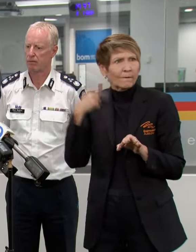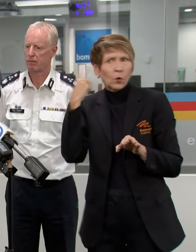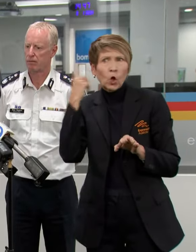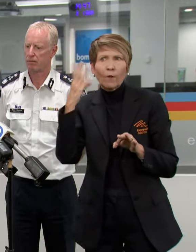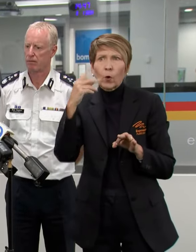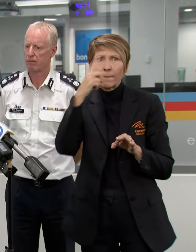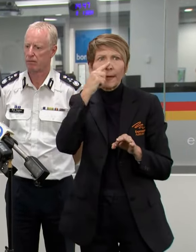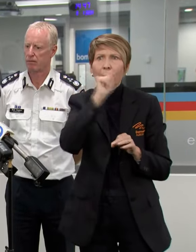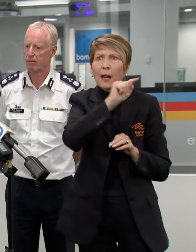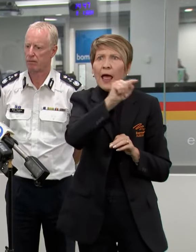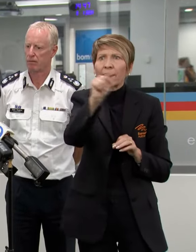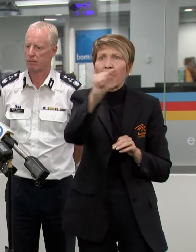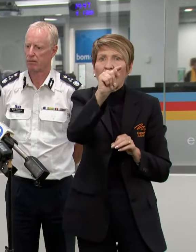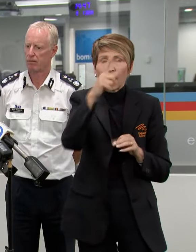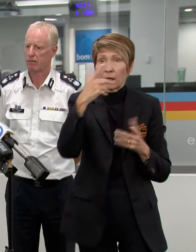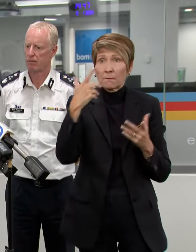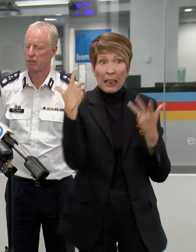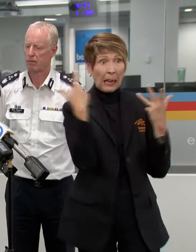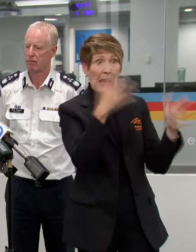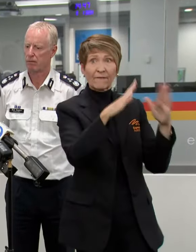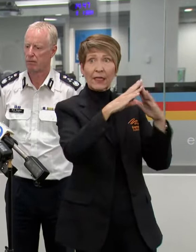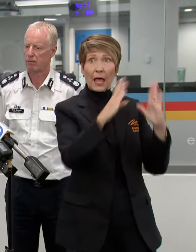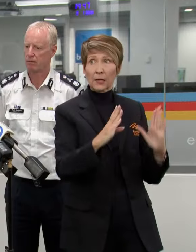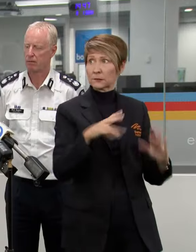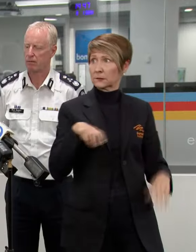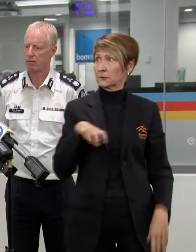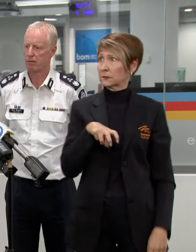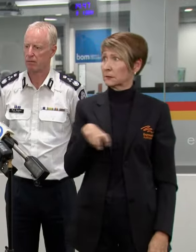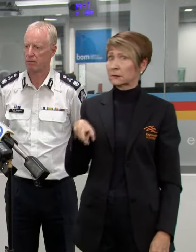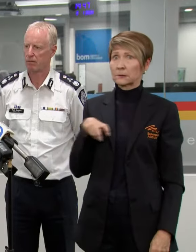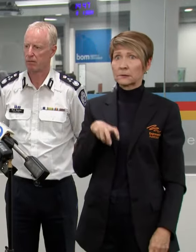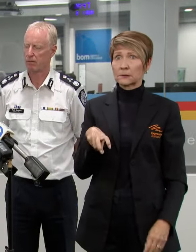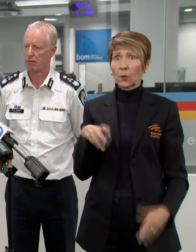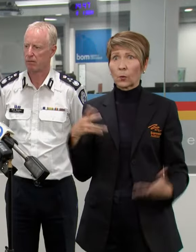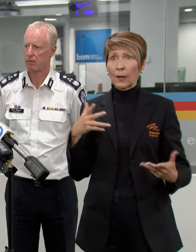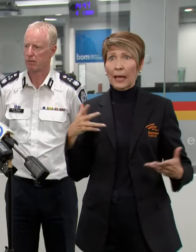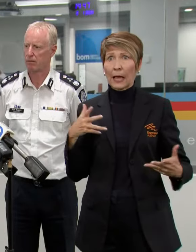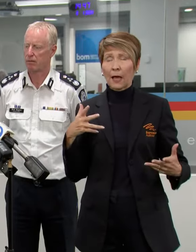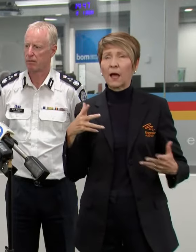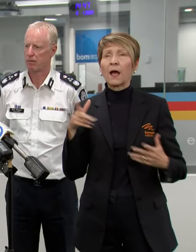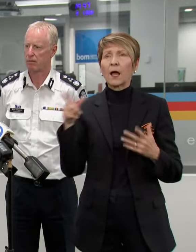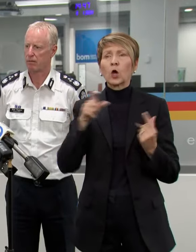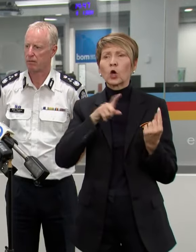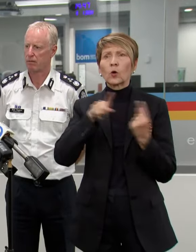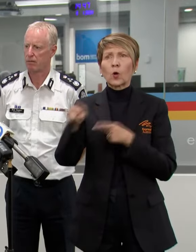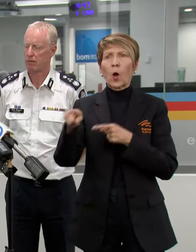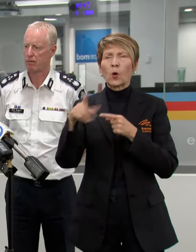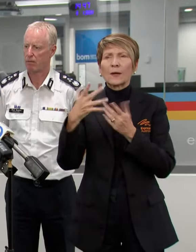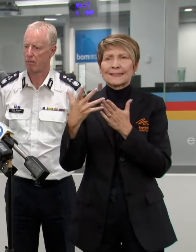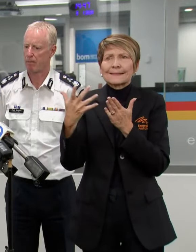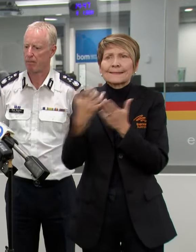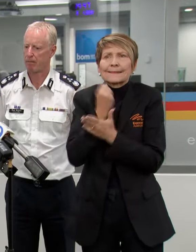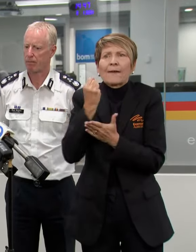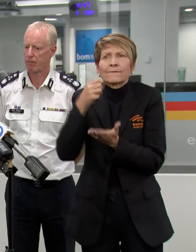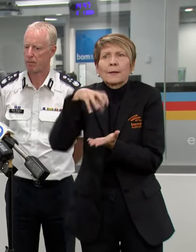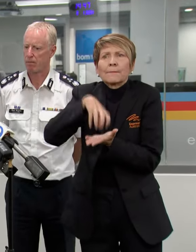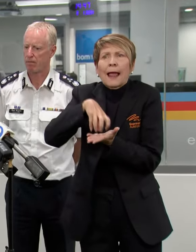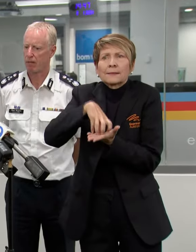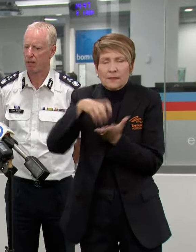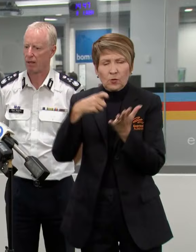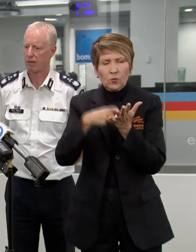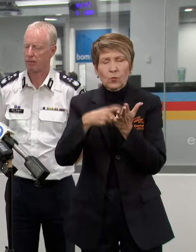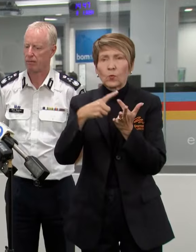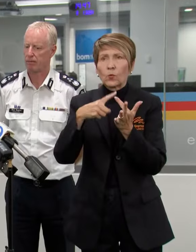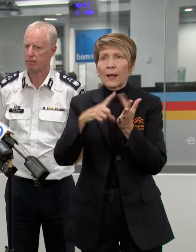to the relief centres for relief centres? Look, at this stage we're only seeing small numbers at relief centres, but we are expecting as these evacuate immediately